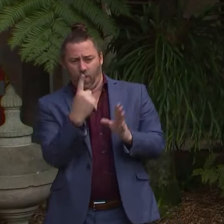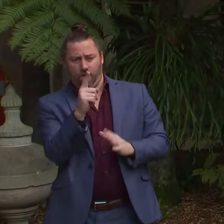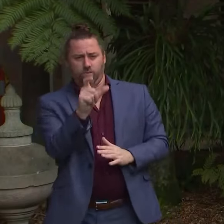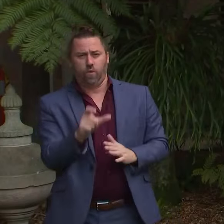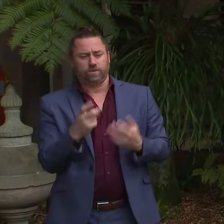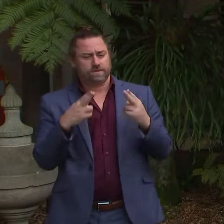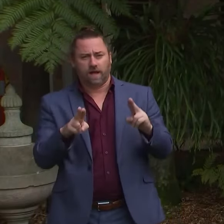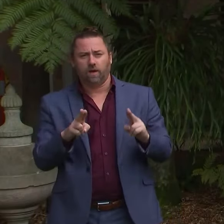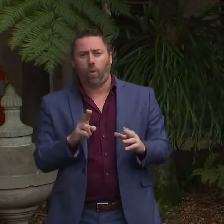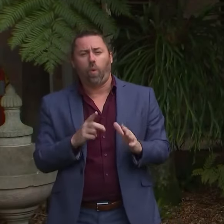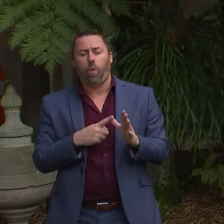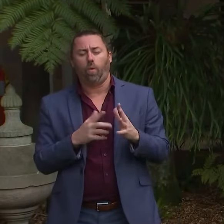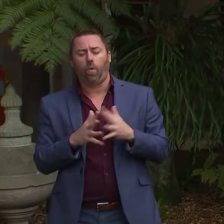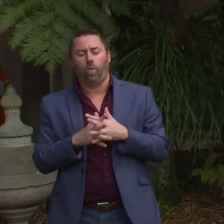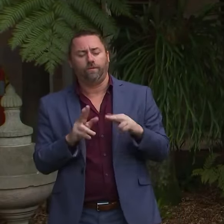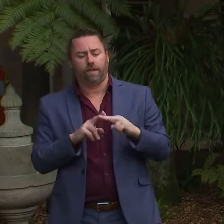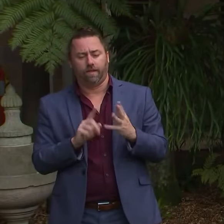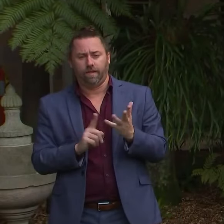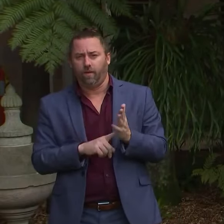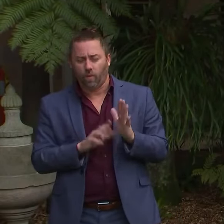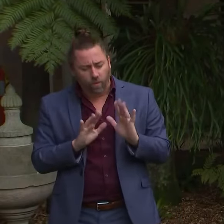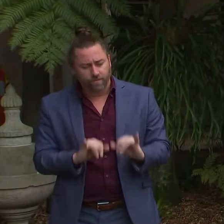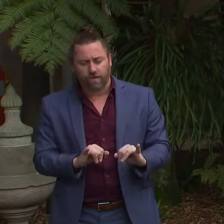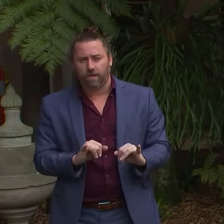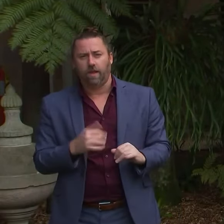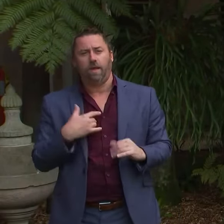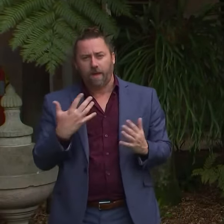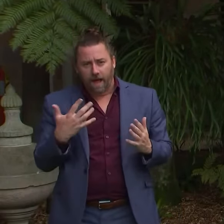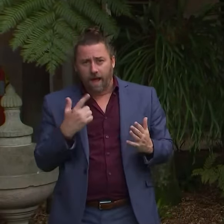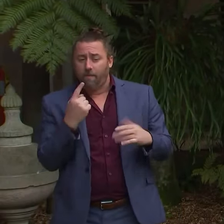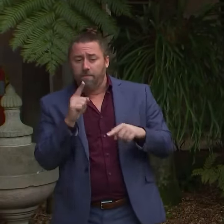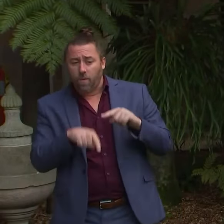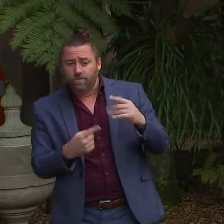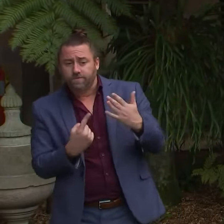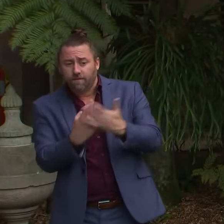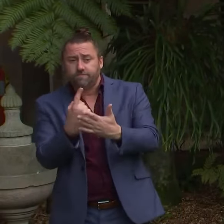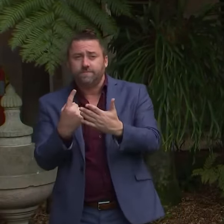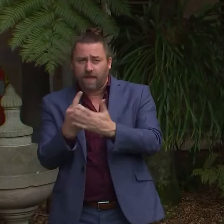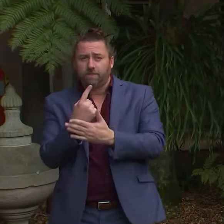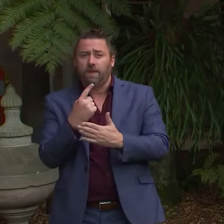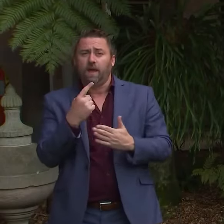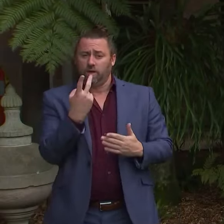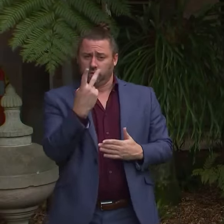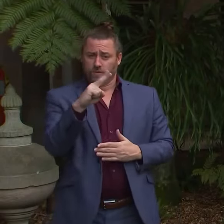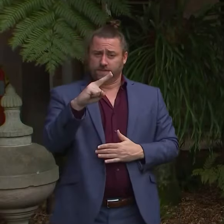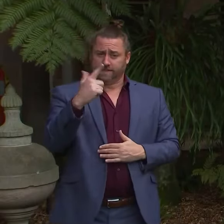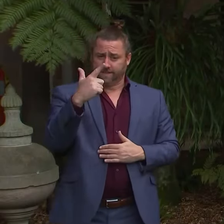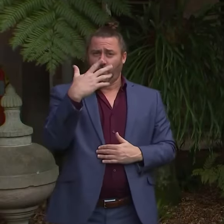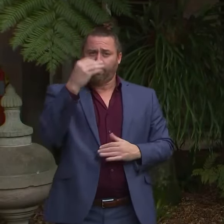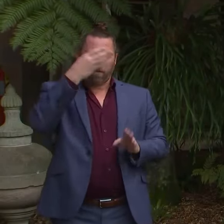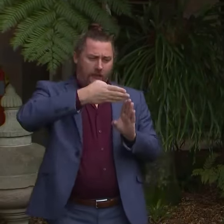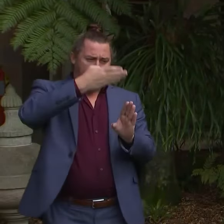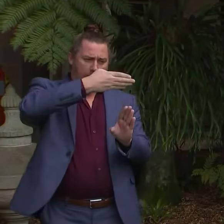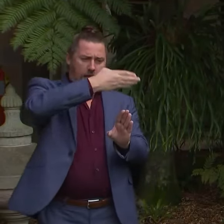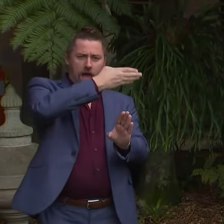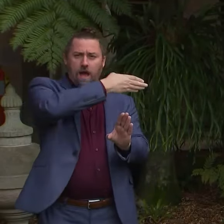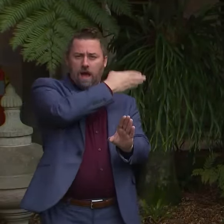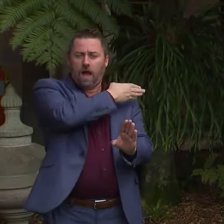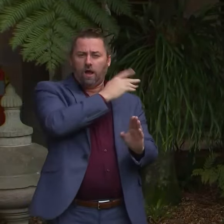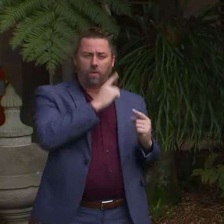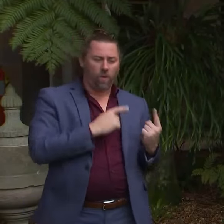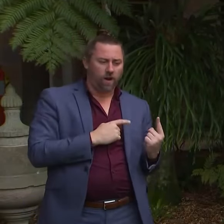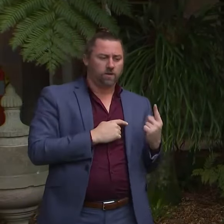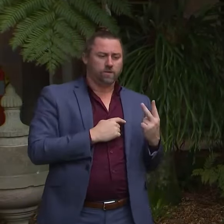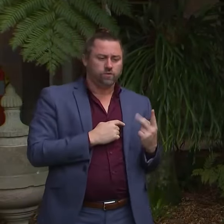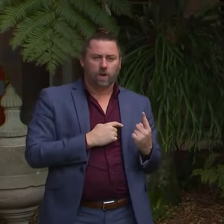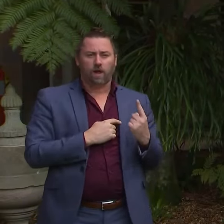but, but these, these cases occurred, most of these cases did occur several weeks ago and it does not indicate a sudden peak in